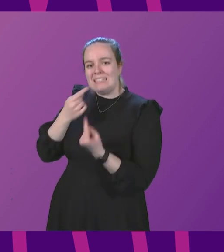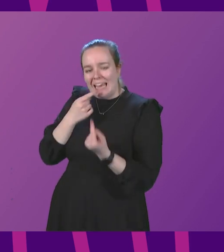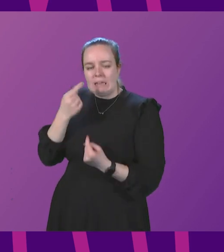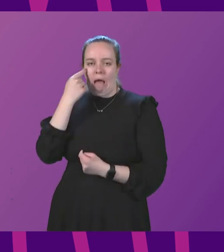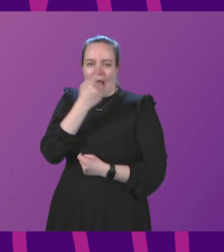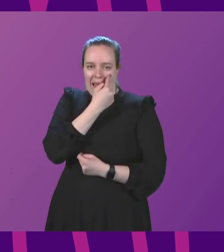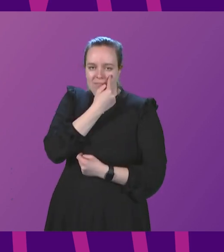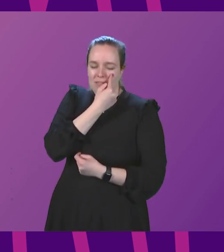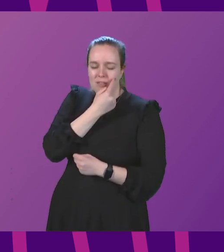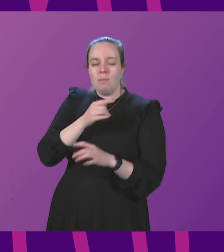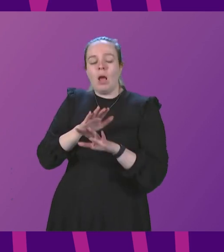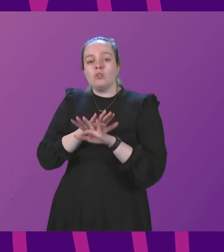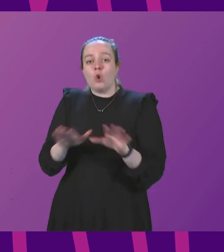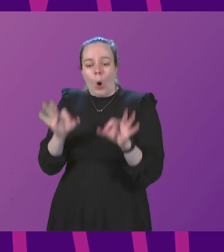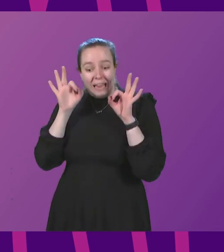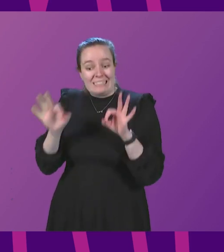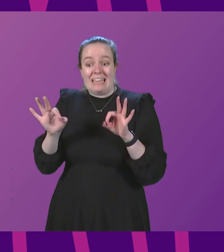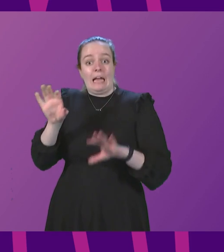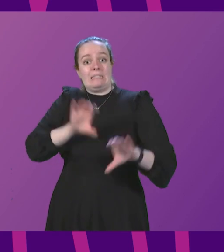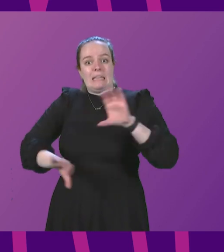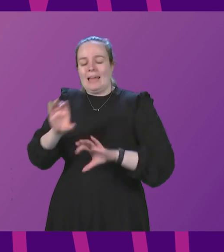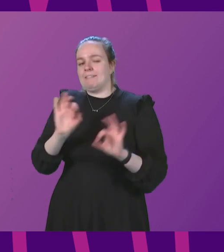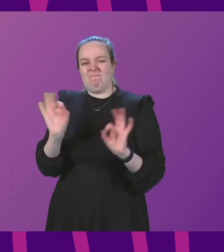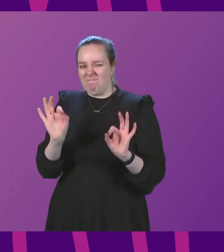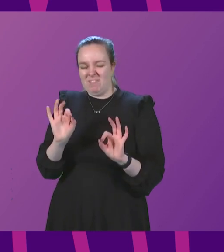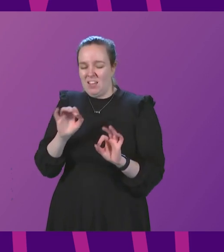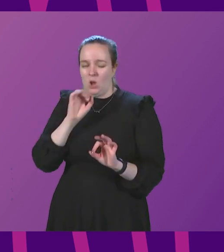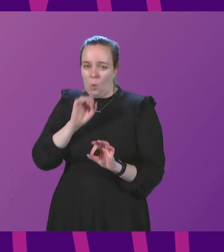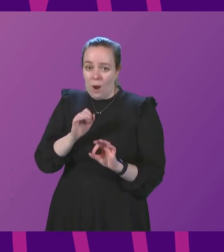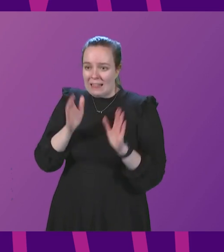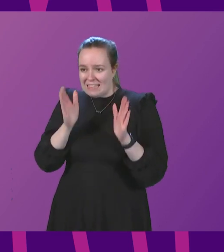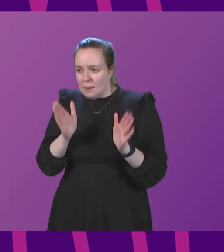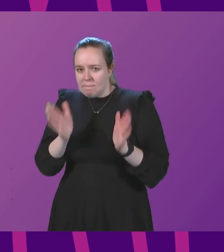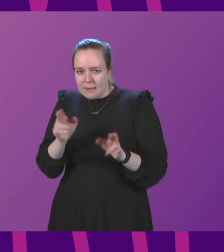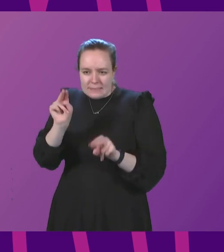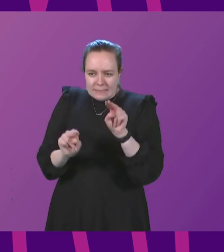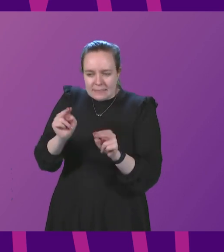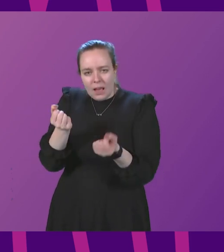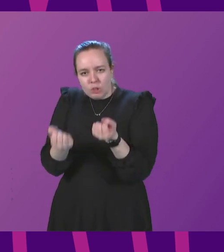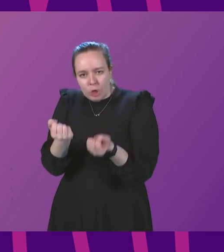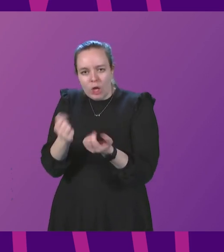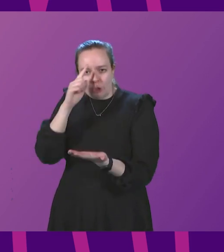evidence, but it is not an exact science. It will also, by necessity, involve judgment. That is because the kind of